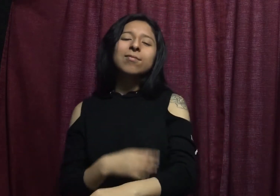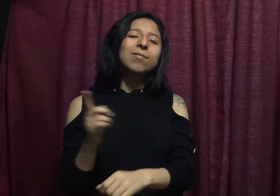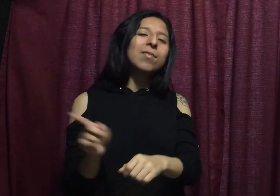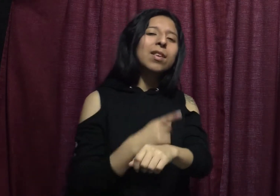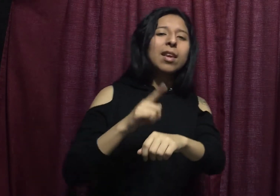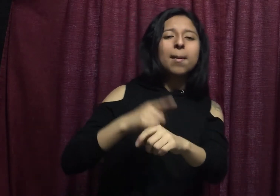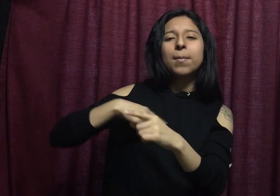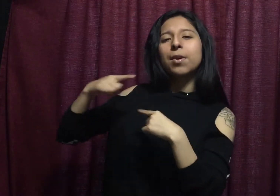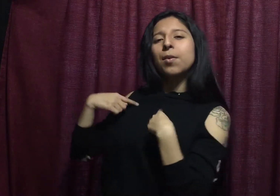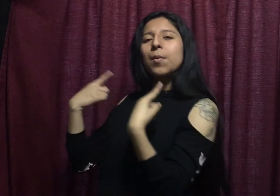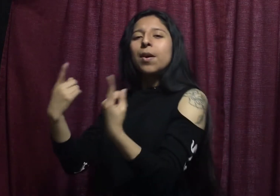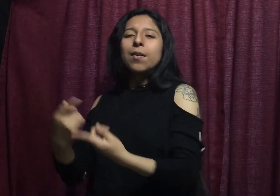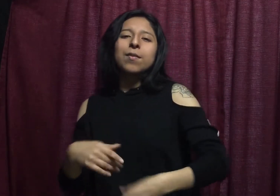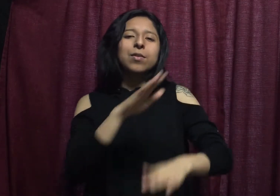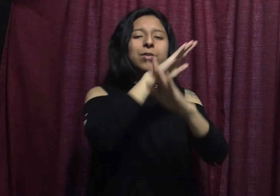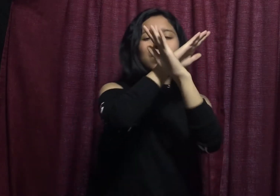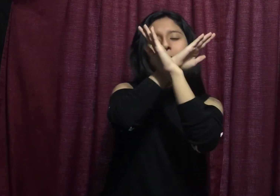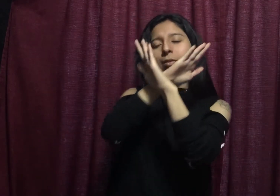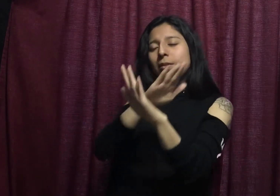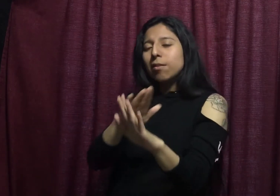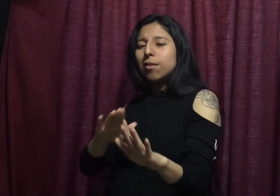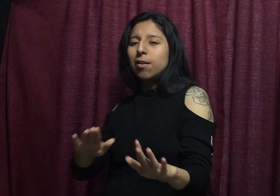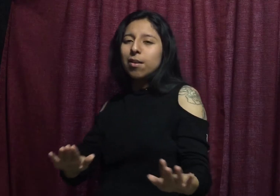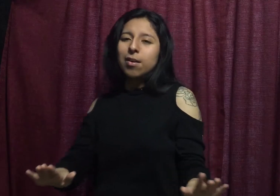I've been quiet for too long